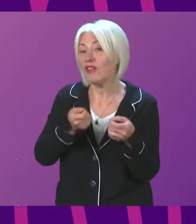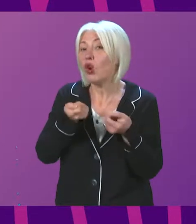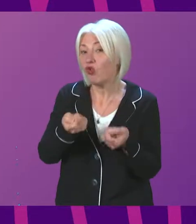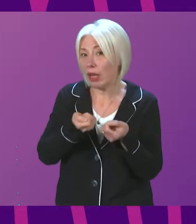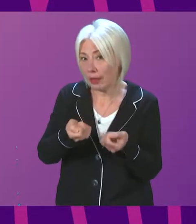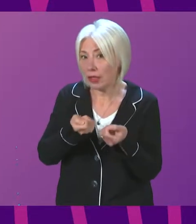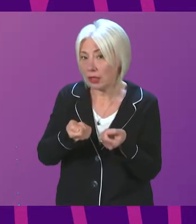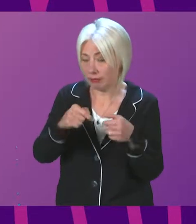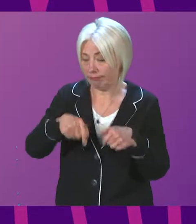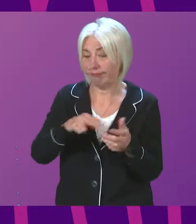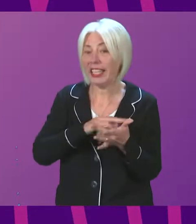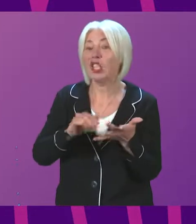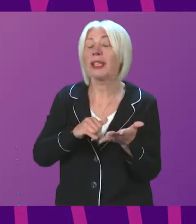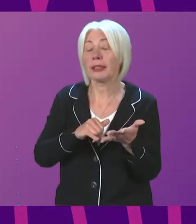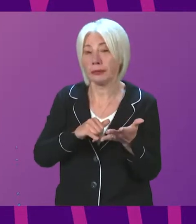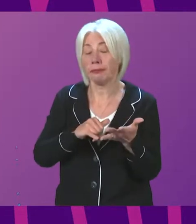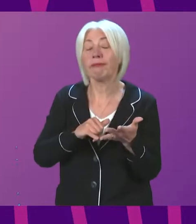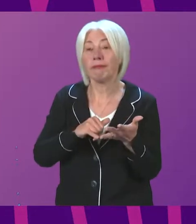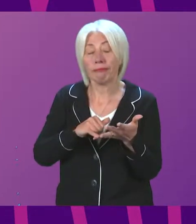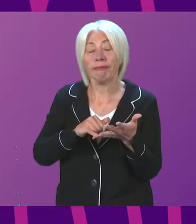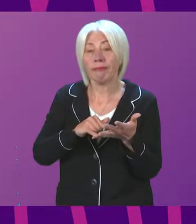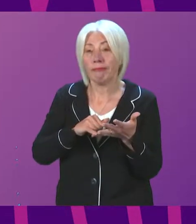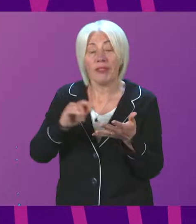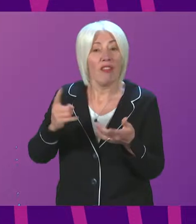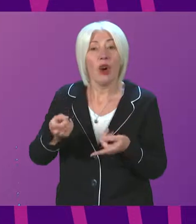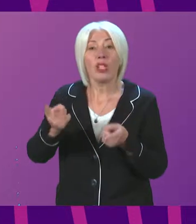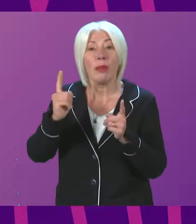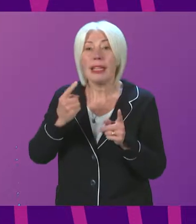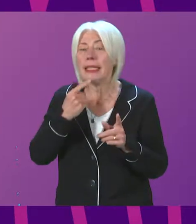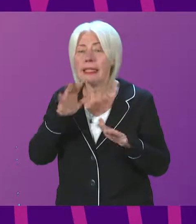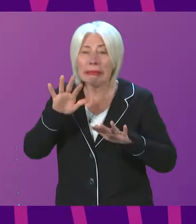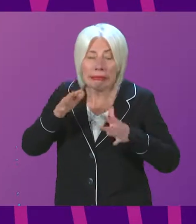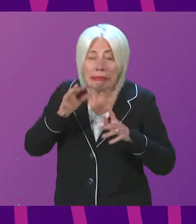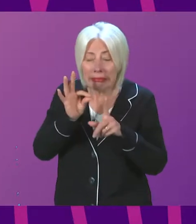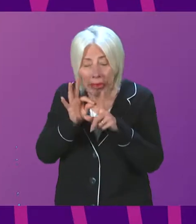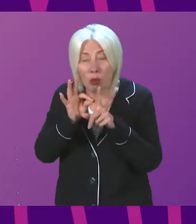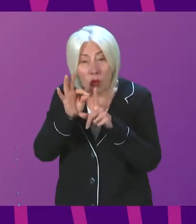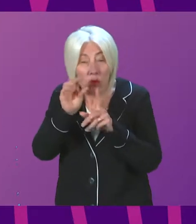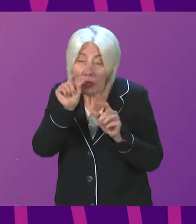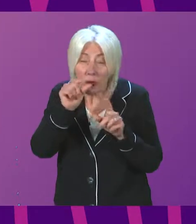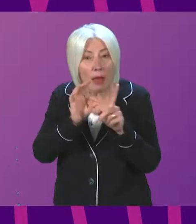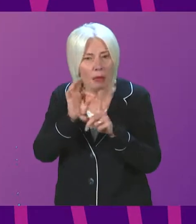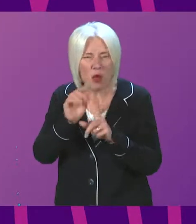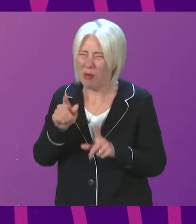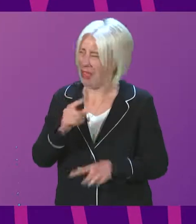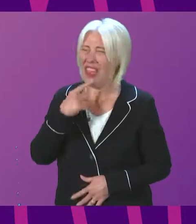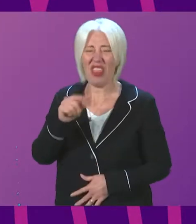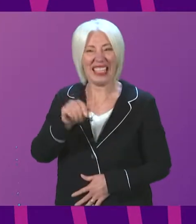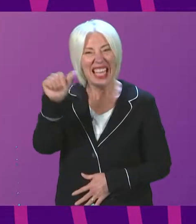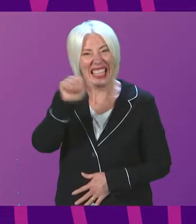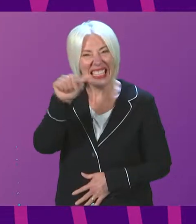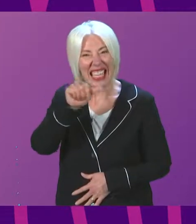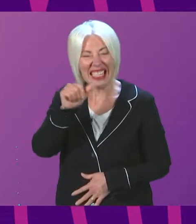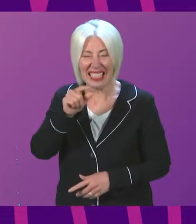in our NHS. The First Minister was speaking about tentative improvements. That is a 16-fold